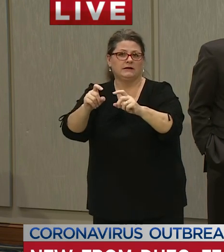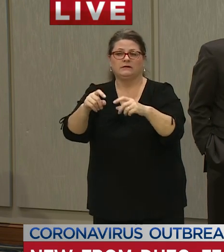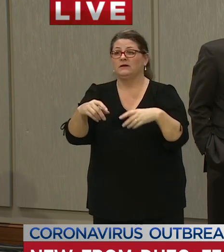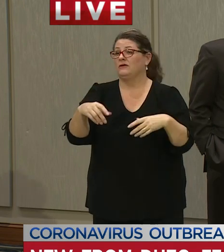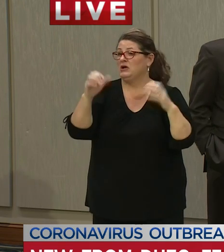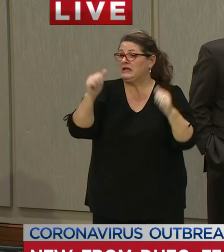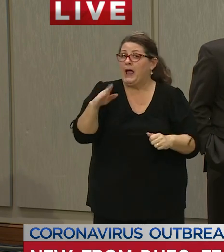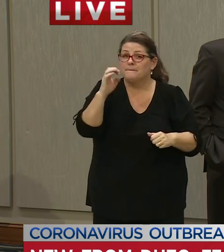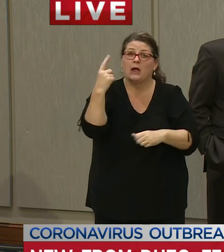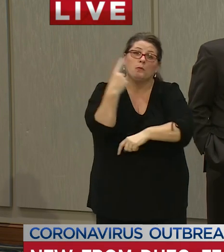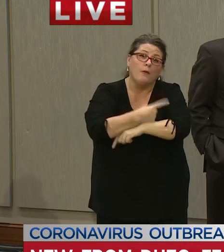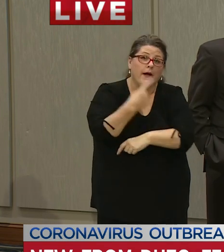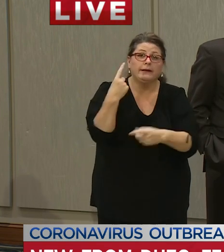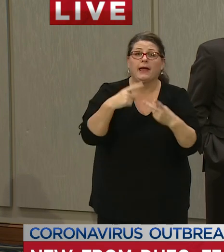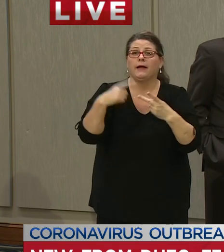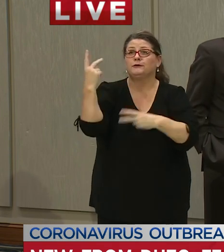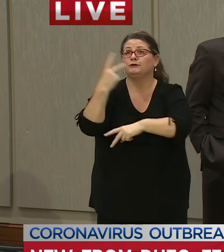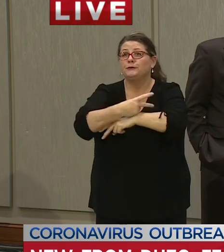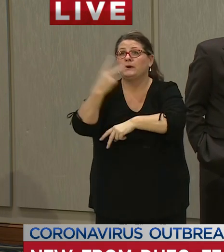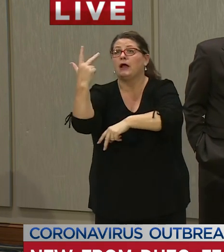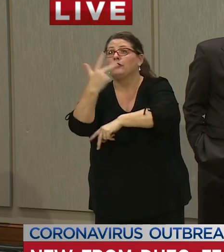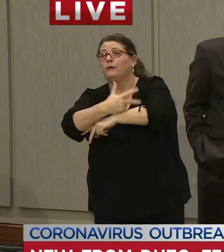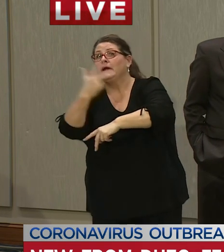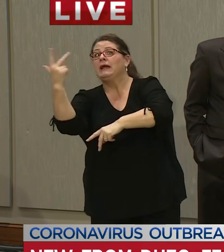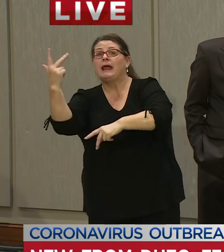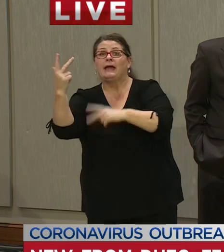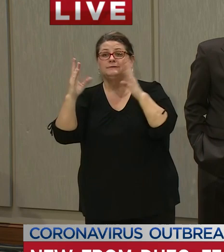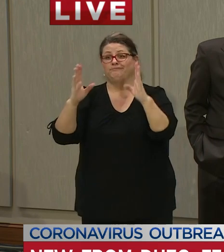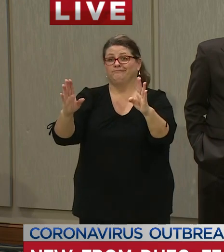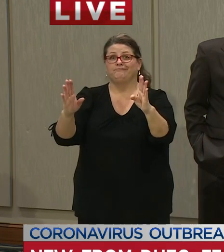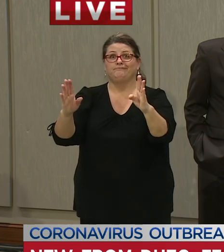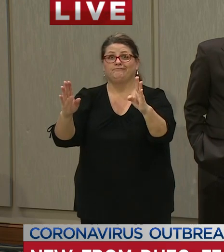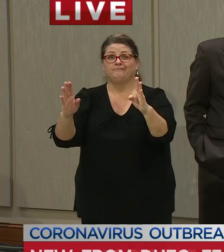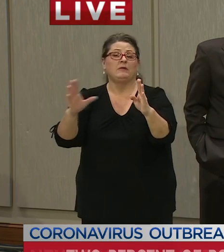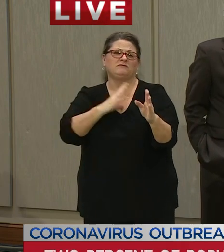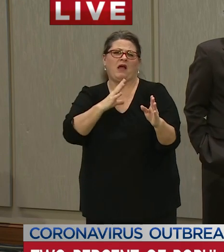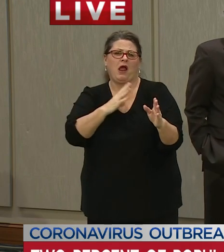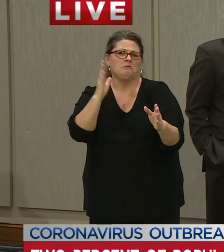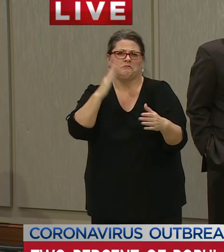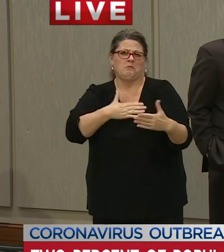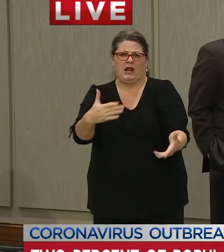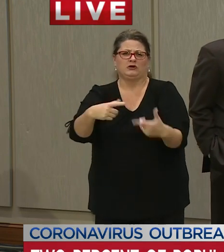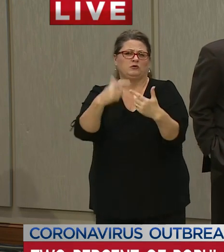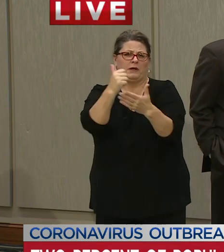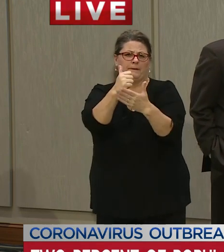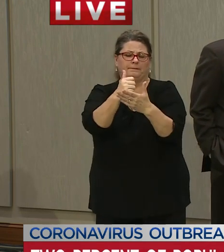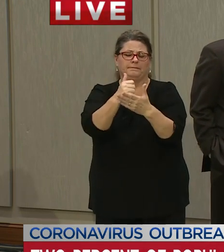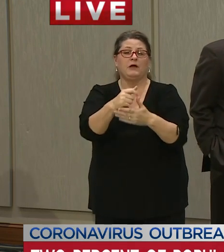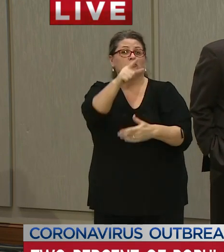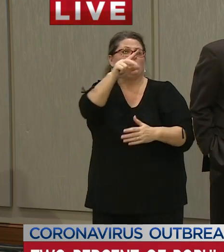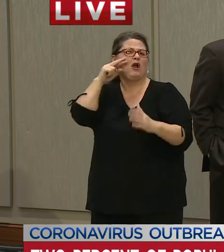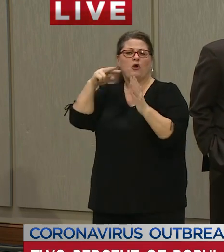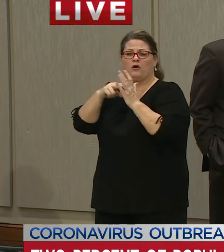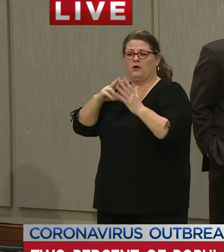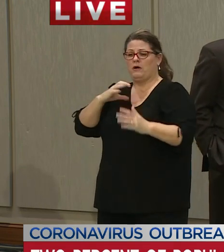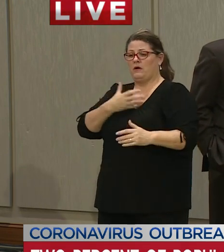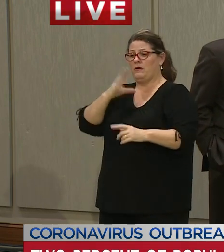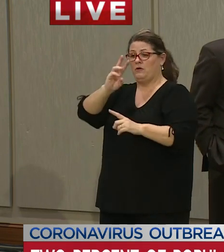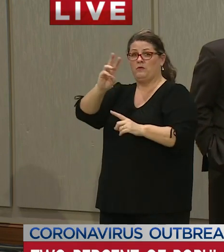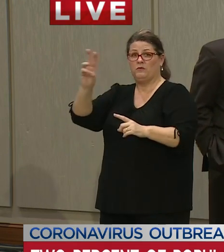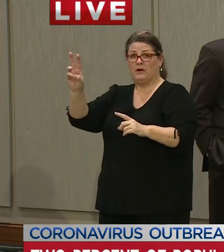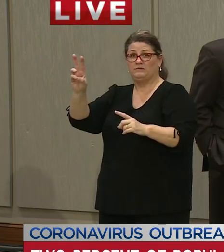one day two days three days we're there to help them and on our website and we're going to link it to accelerate